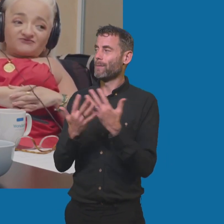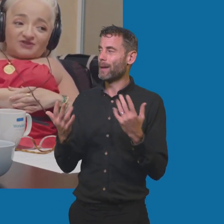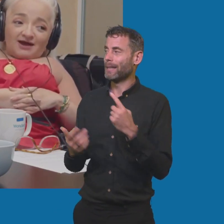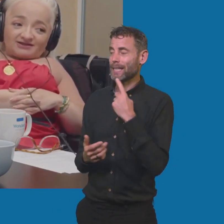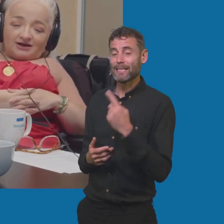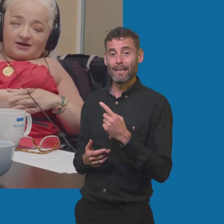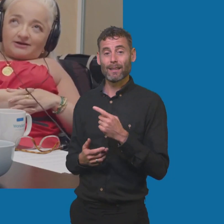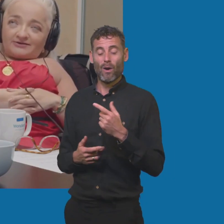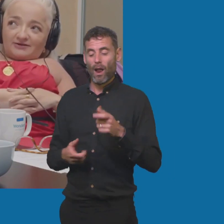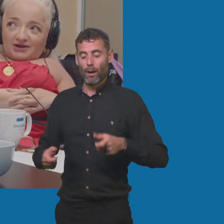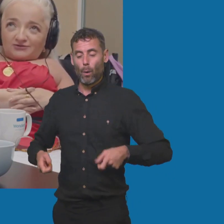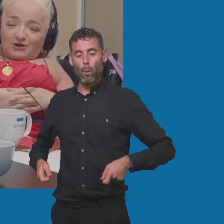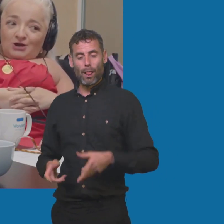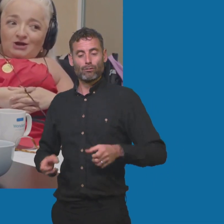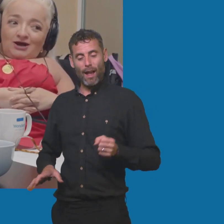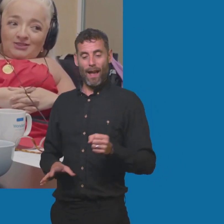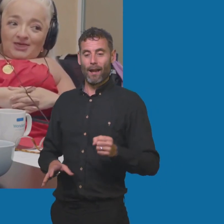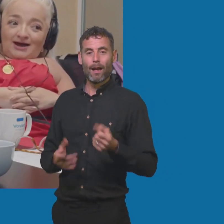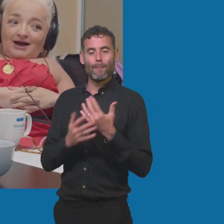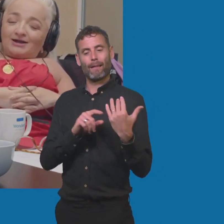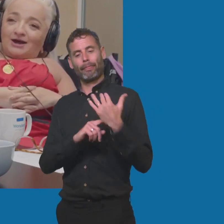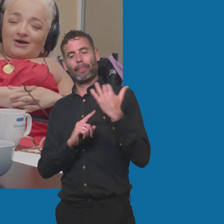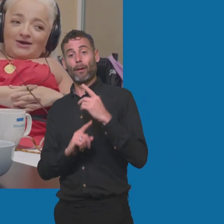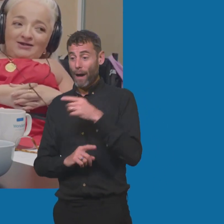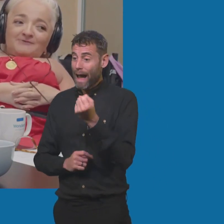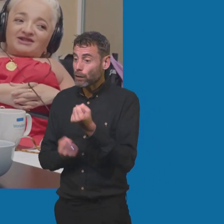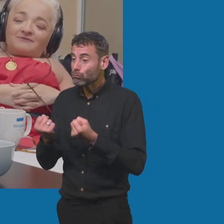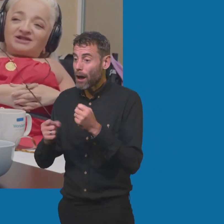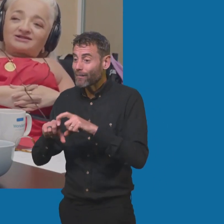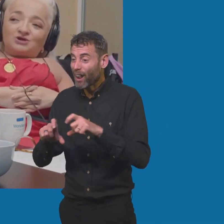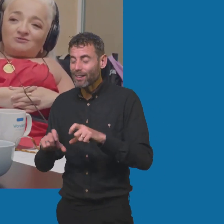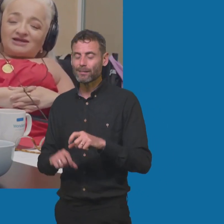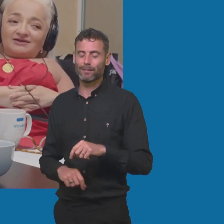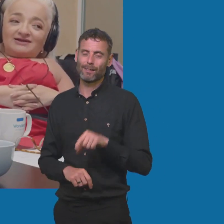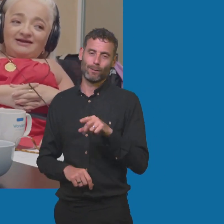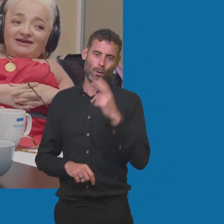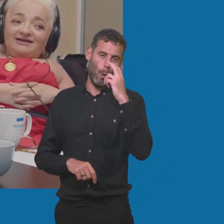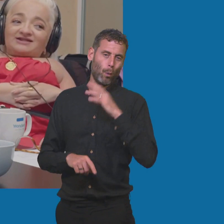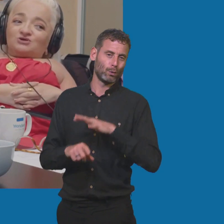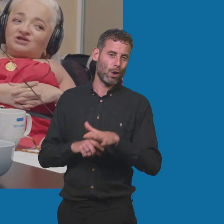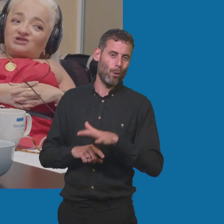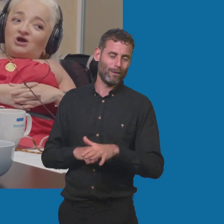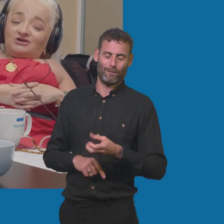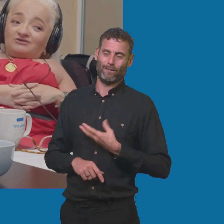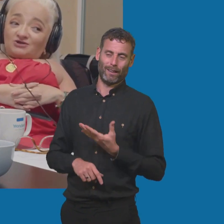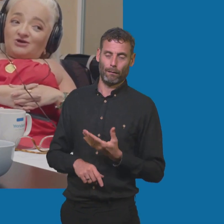licence for that. It's like, oh, there we go. That joke is so old. But it's normally so annoying. It's normally a certain